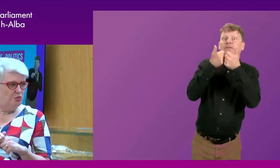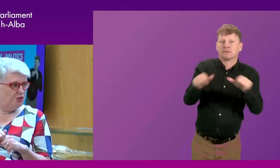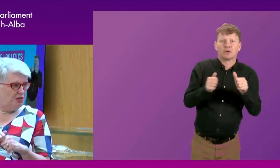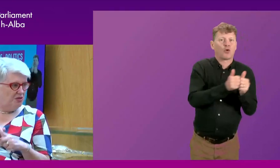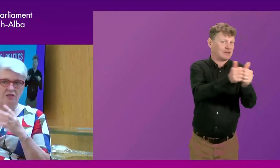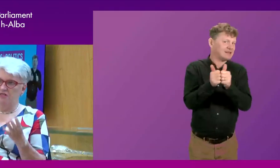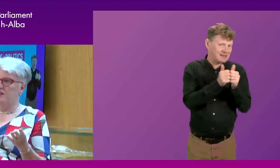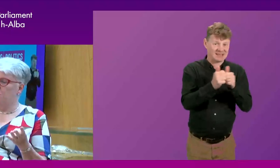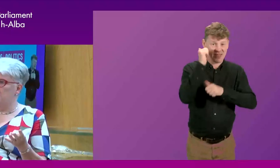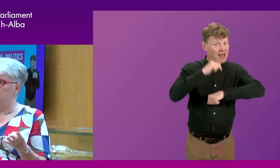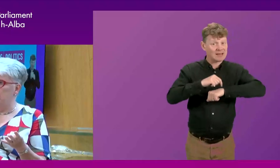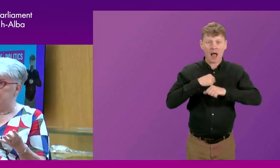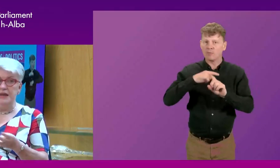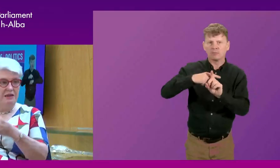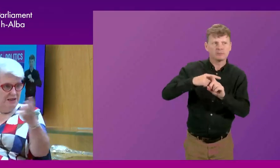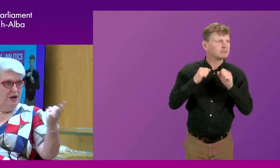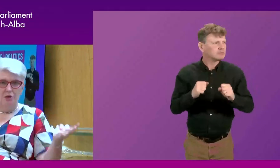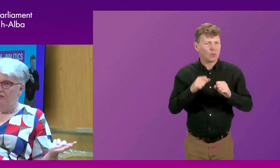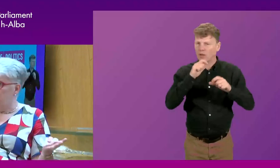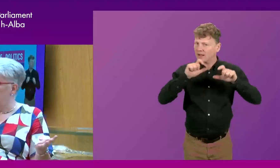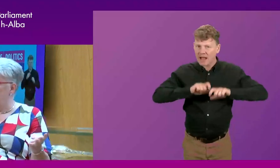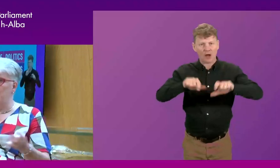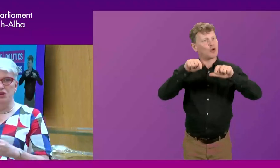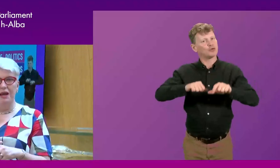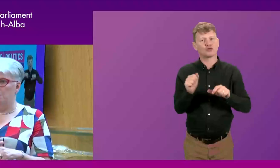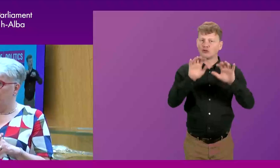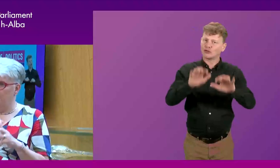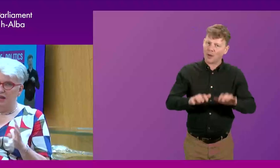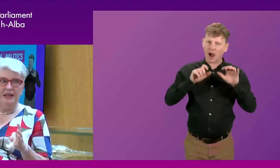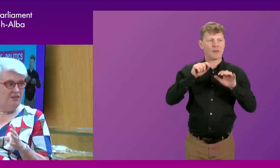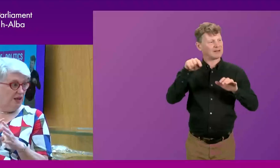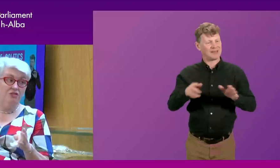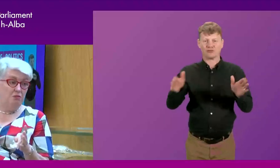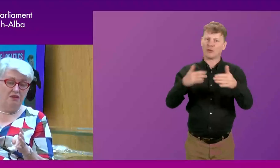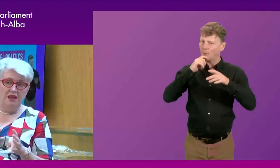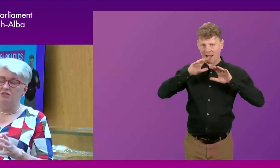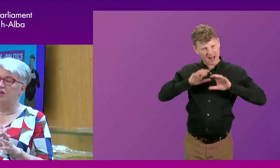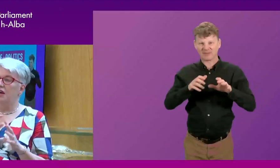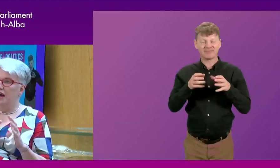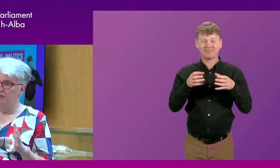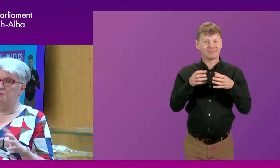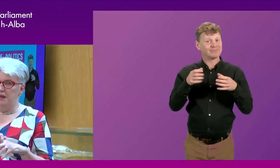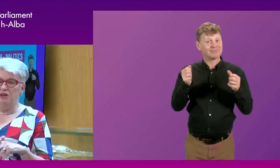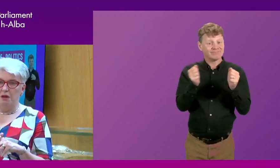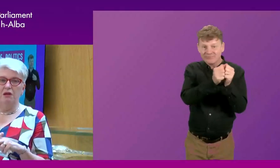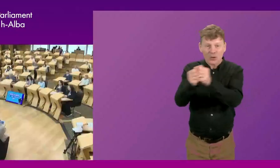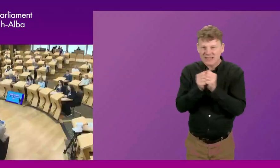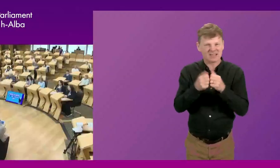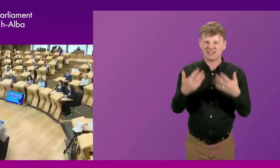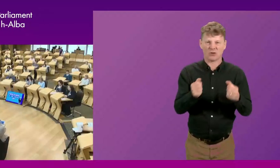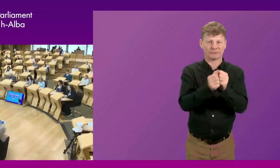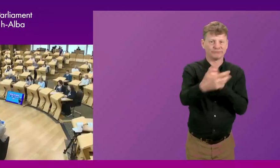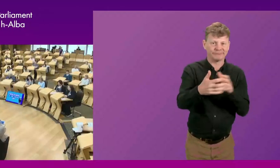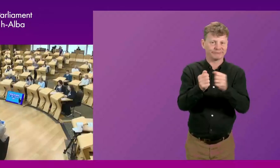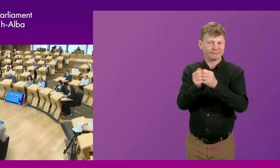we were really optimistic that that's what would happen in here and that this chamber would help. And sadly, that hasn't been the case. And the debate has become